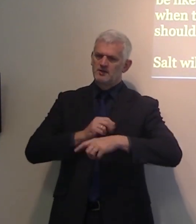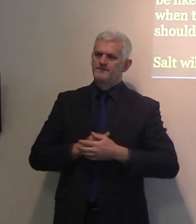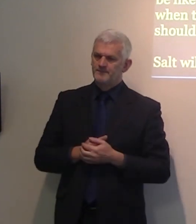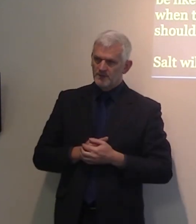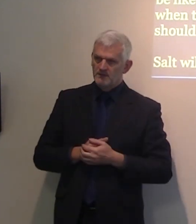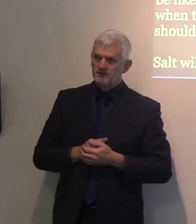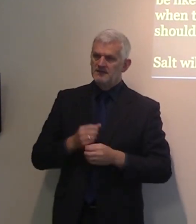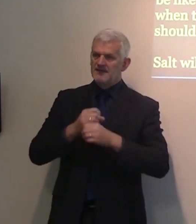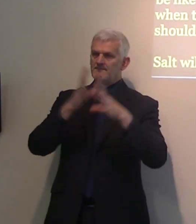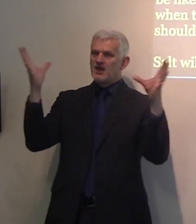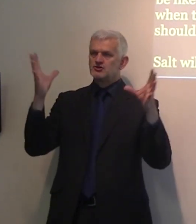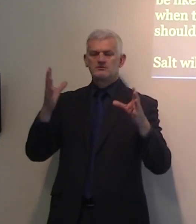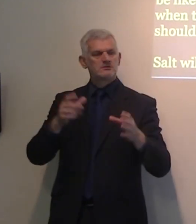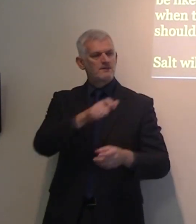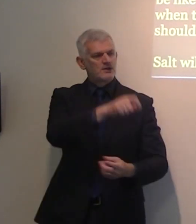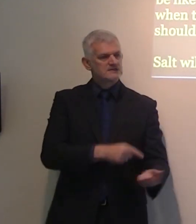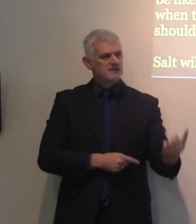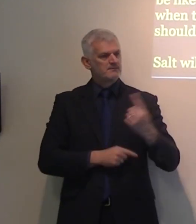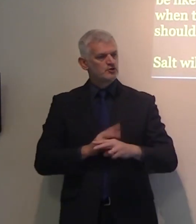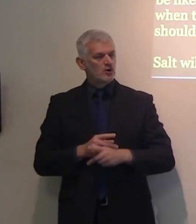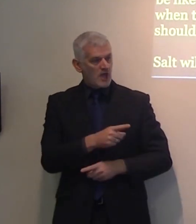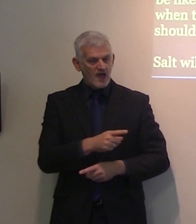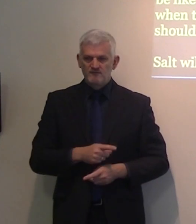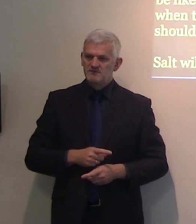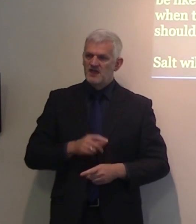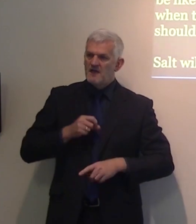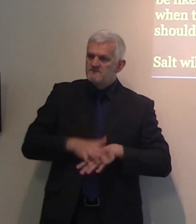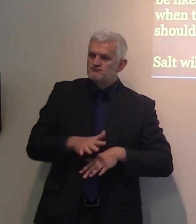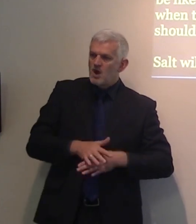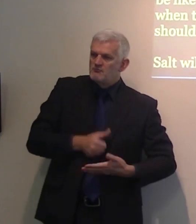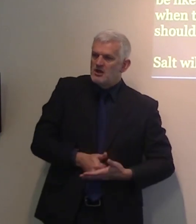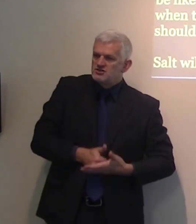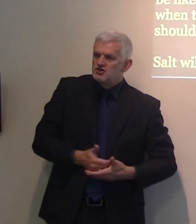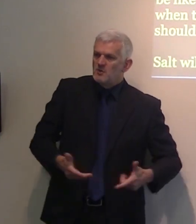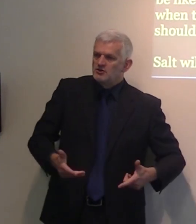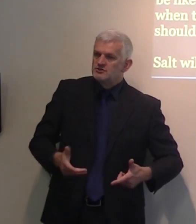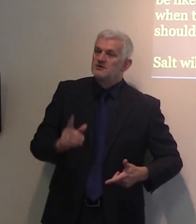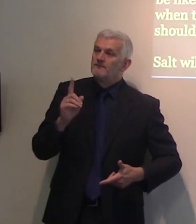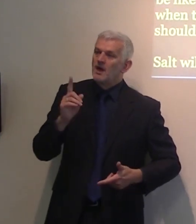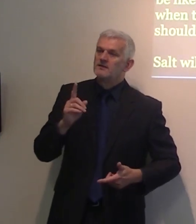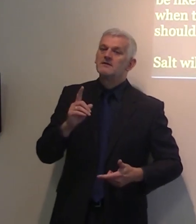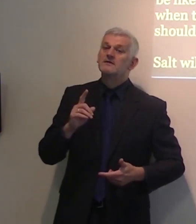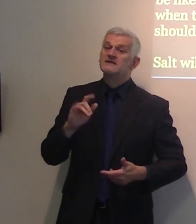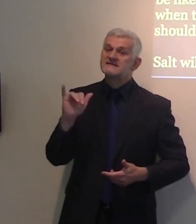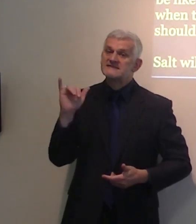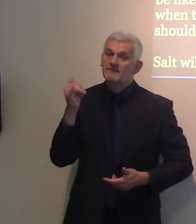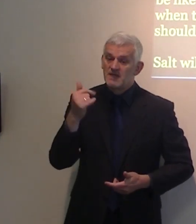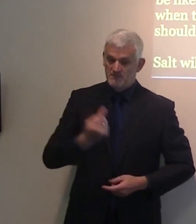Christ, that's the greatest one, speaking about the gospel to sinners. But the